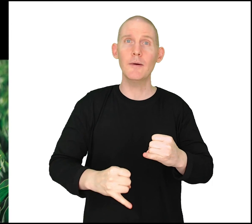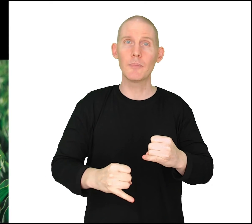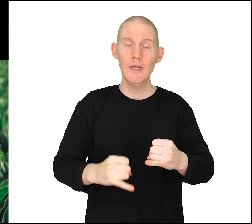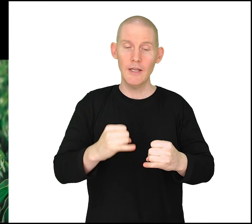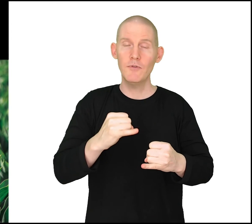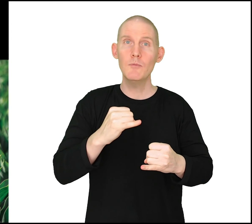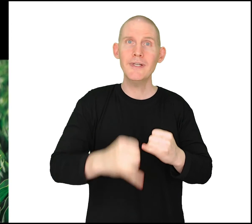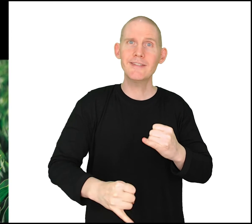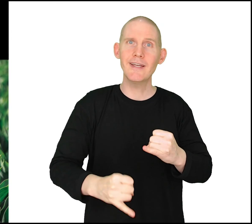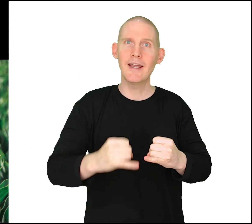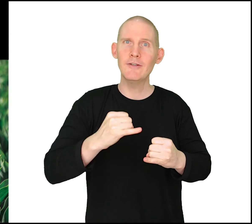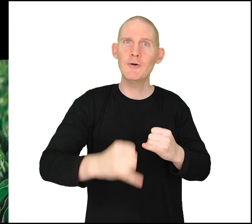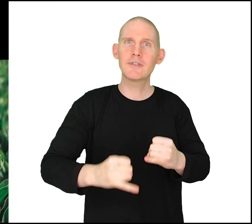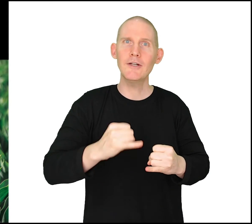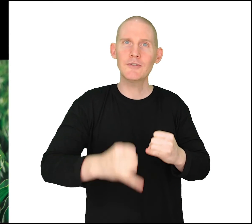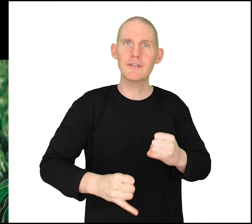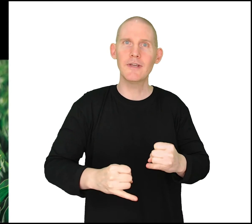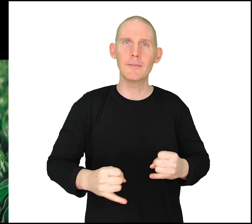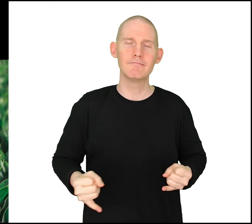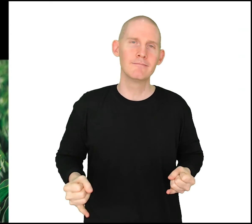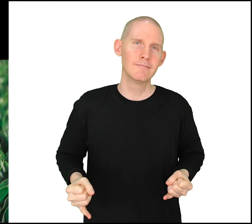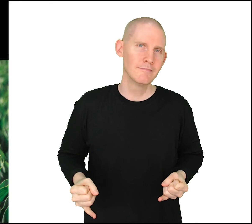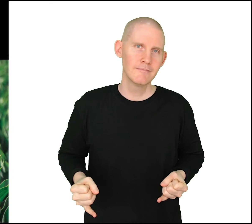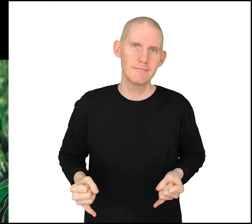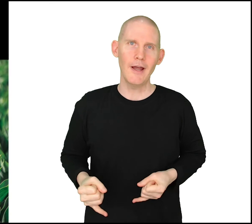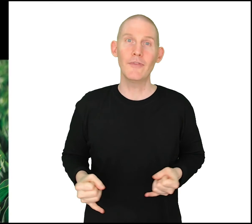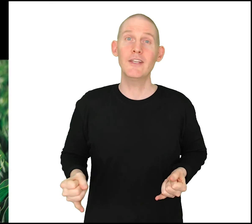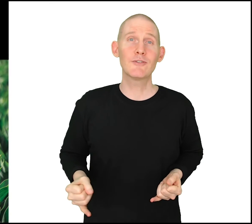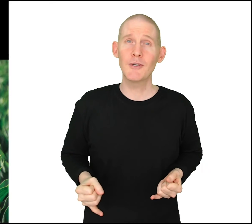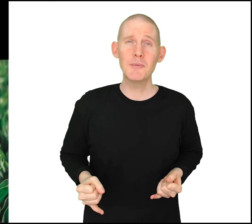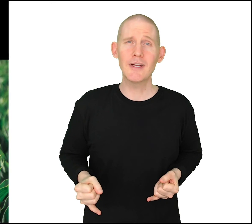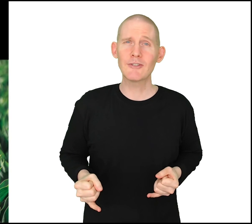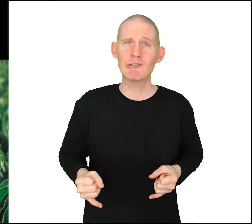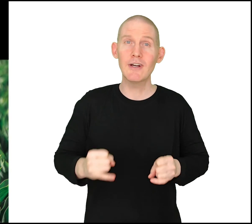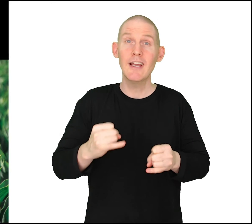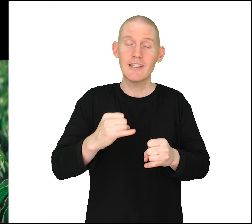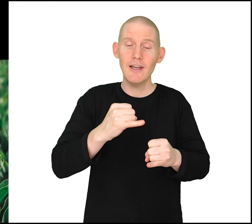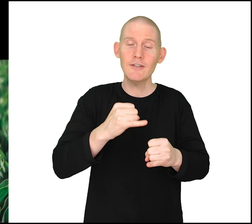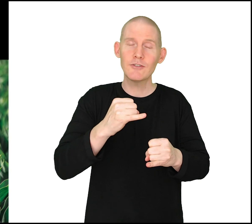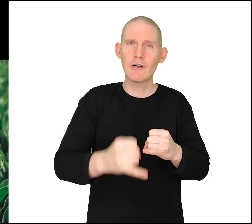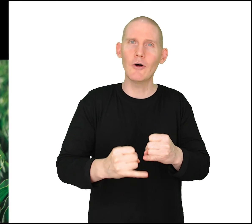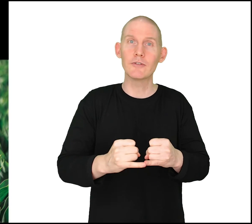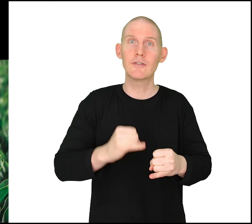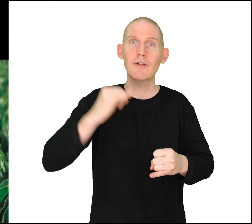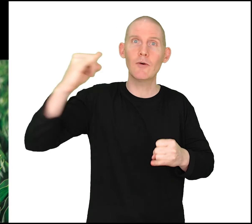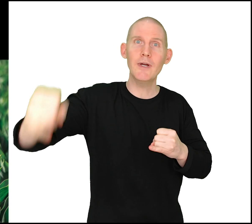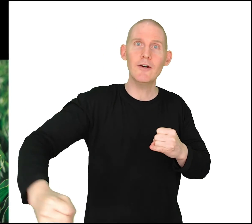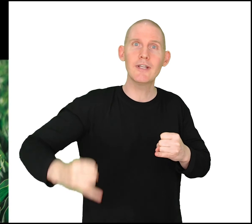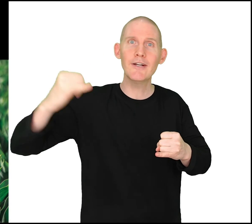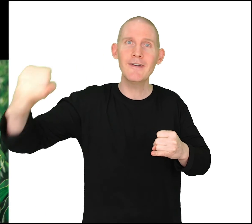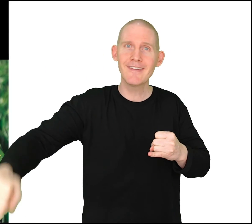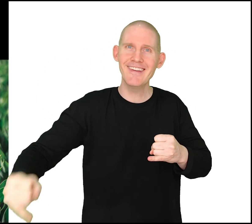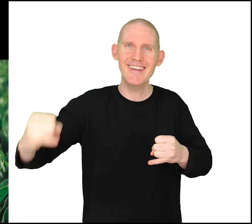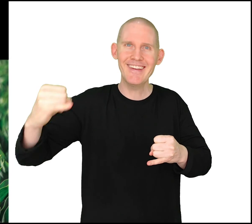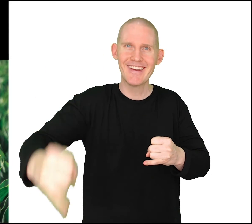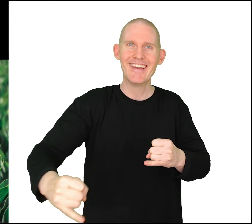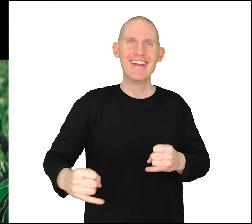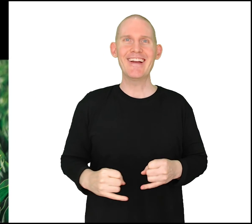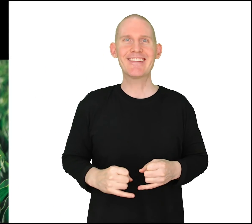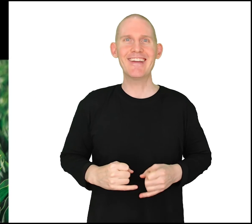if you miss it and you don't touch the tip i think you'll still be understood as long as you're close as you're like way out here that's not